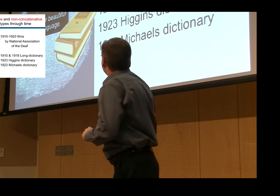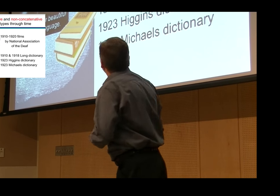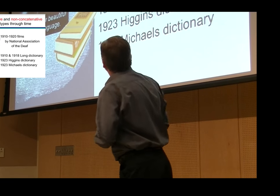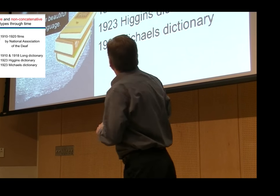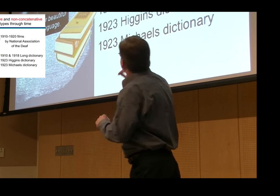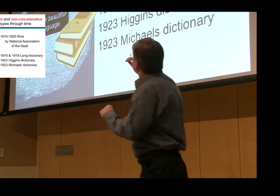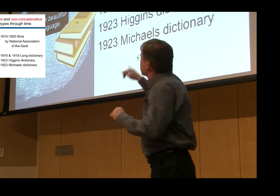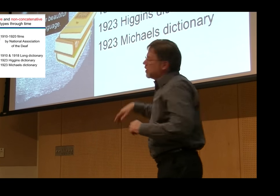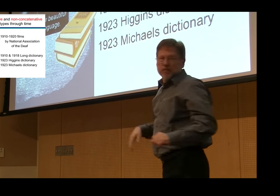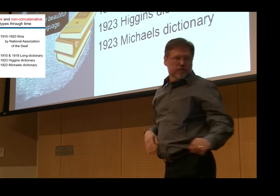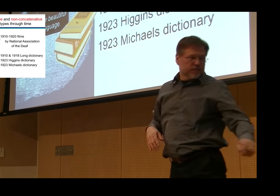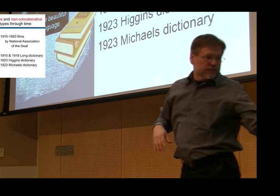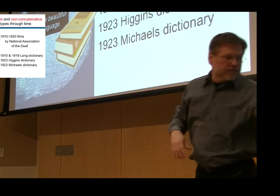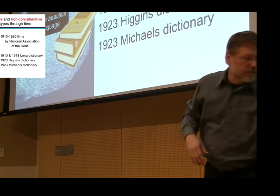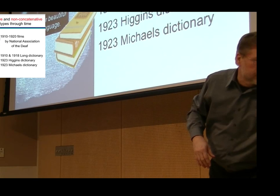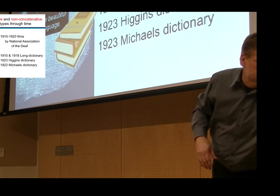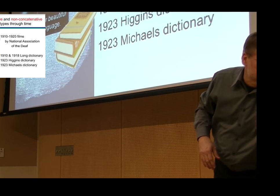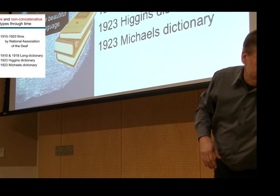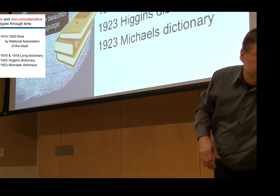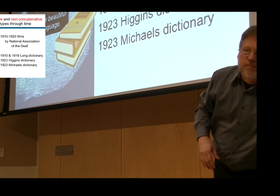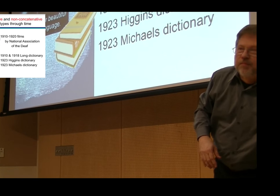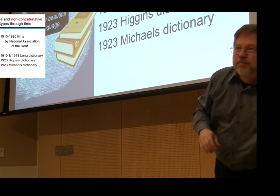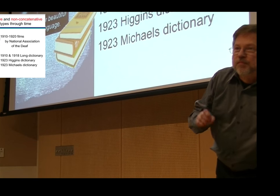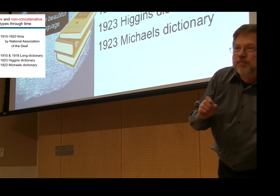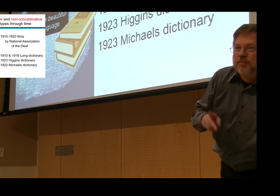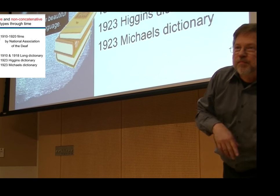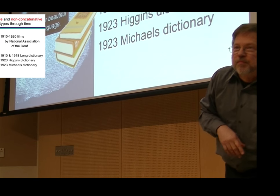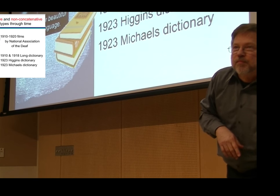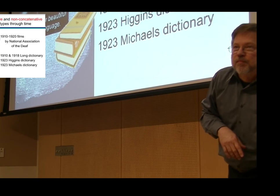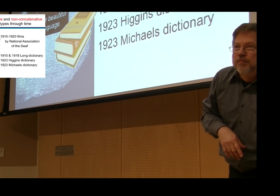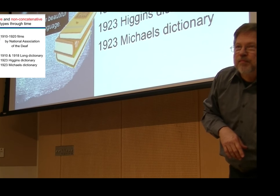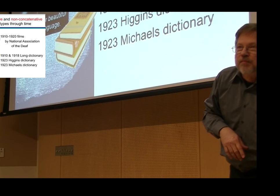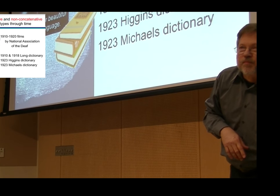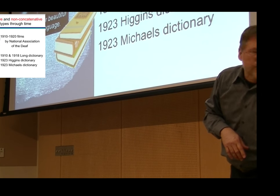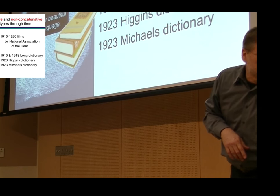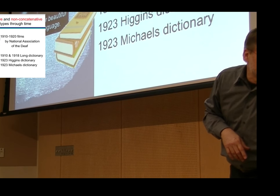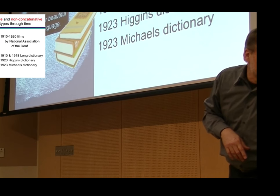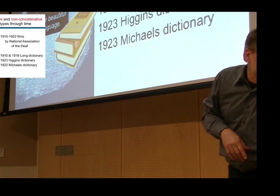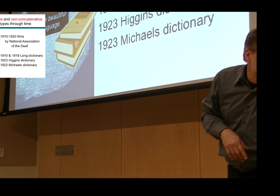often not used today, but are very similar to what we see on the films.